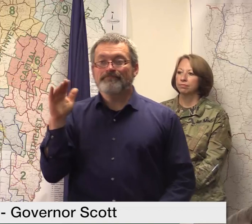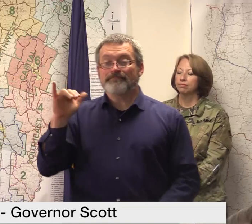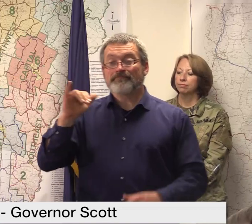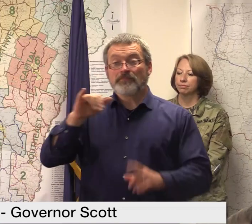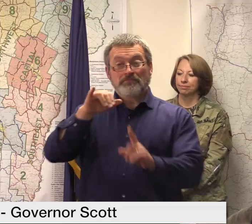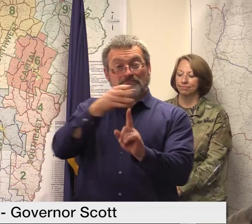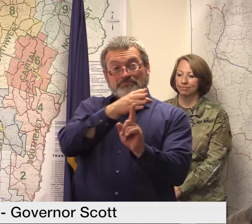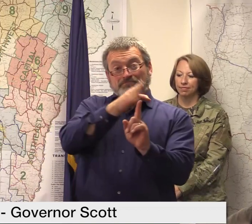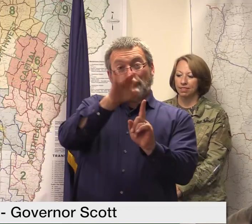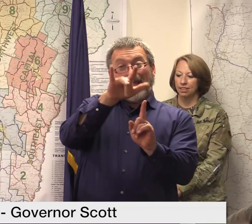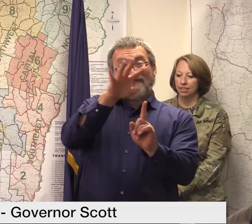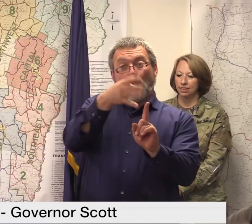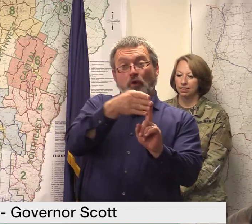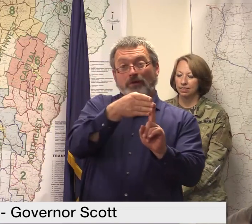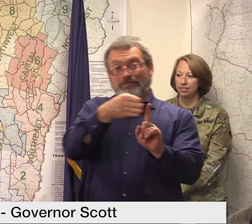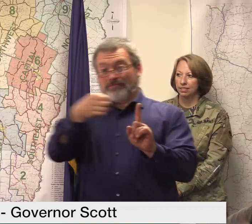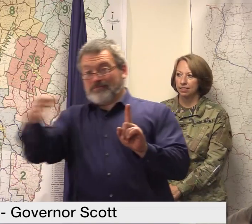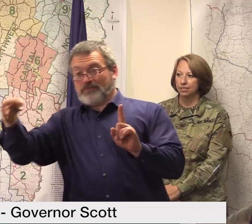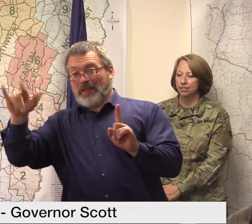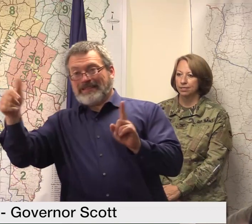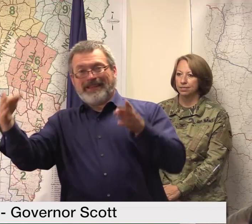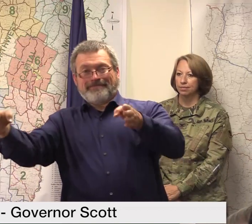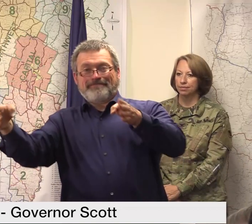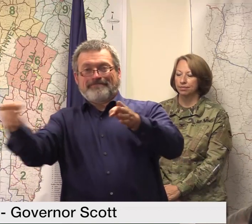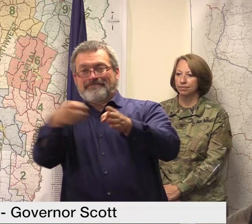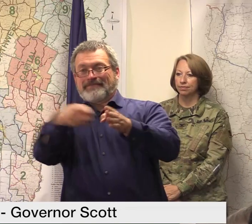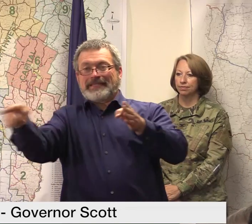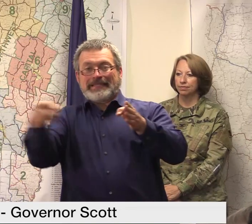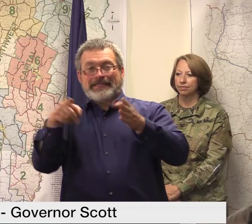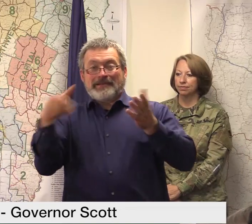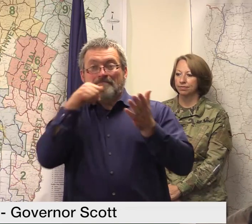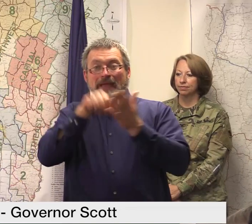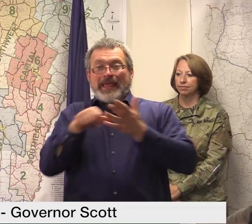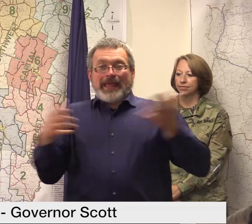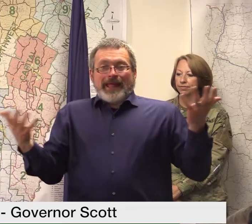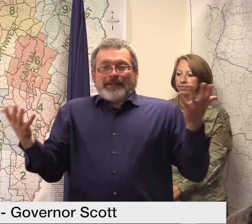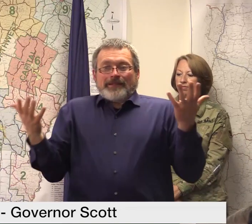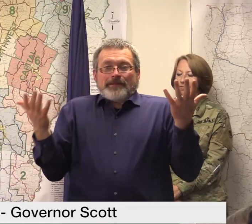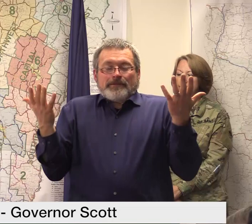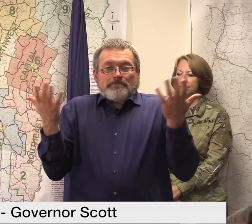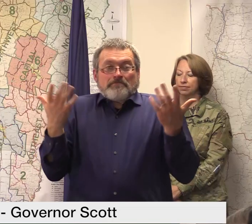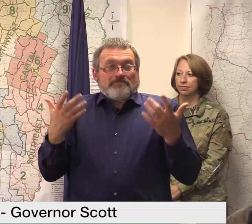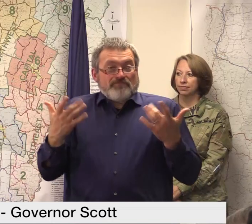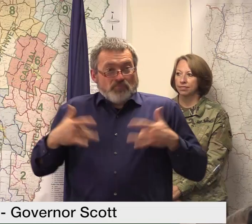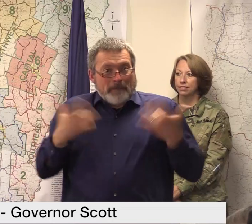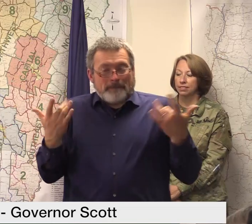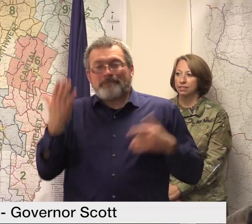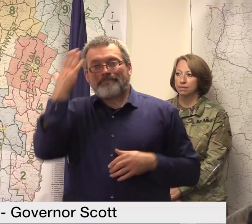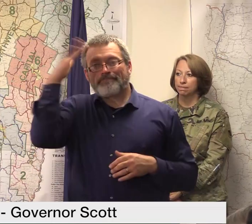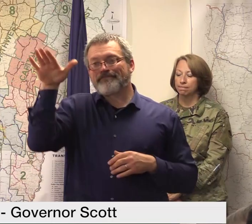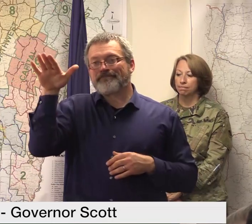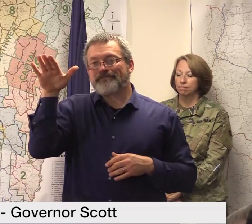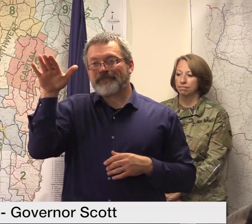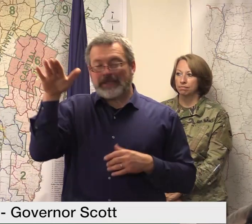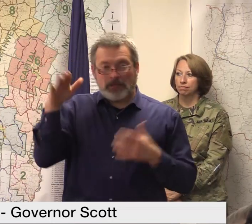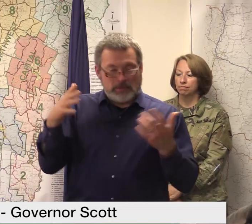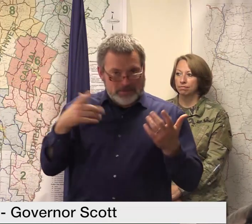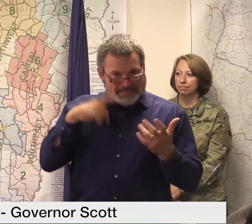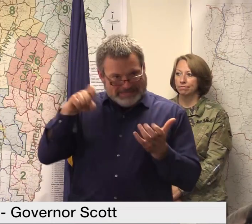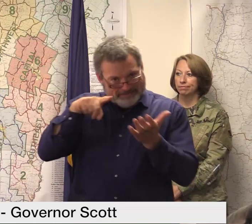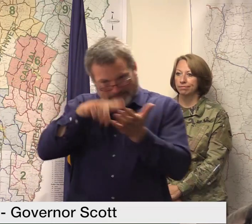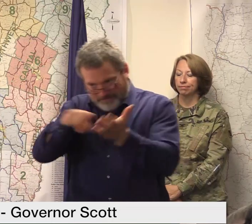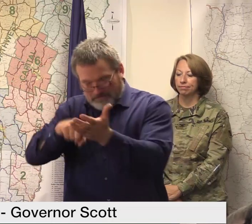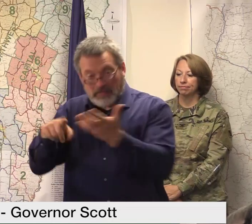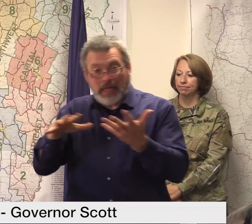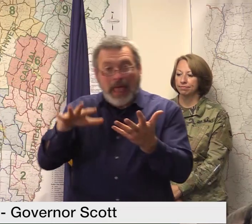business partners are being contacted for that awareness and the impact on other customer mail and transactions is